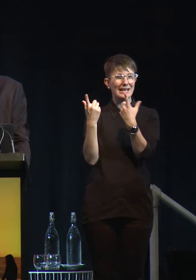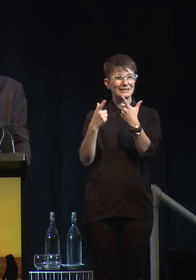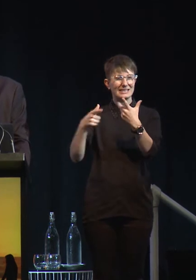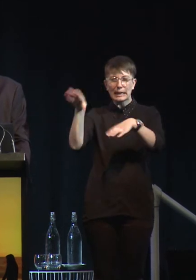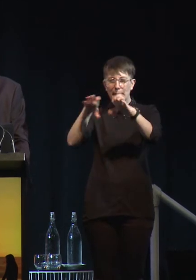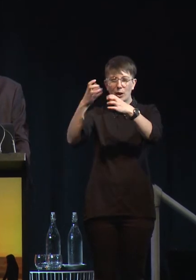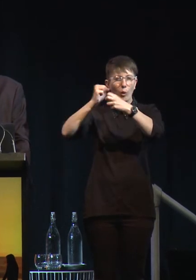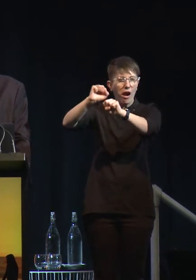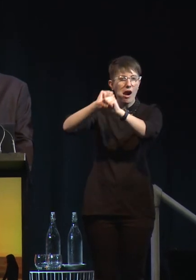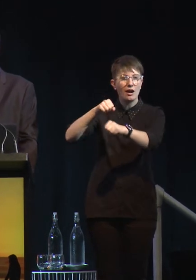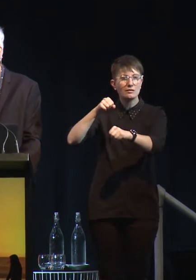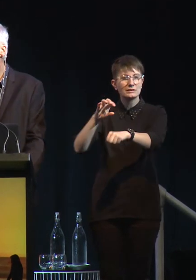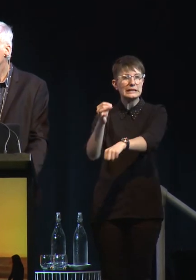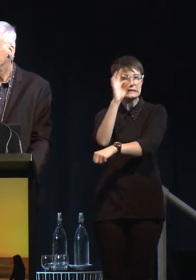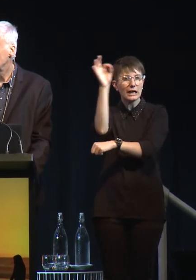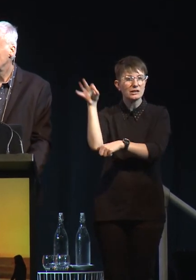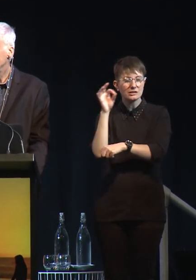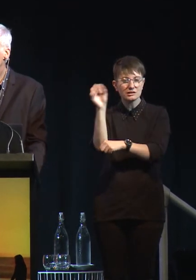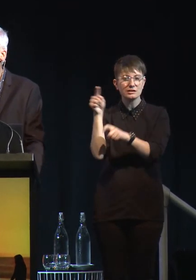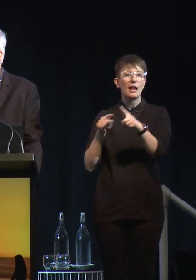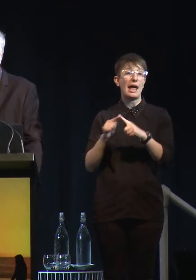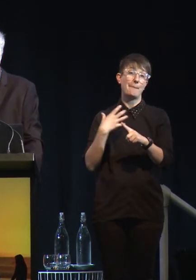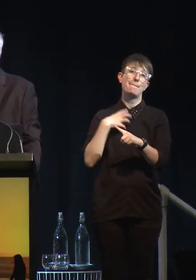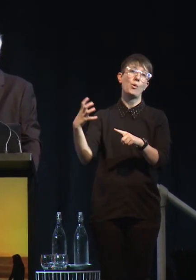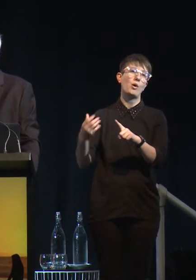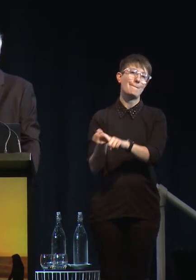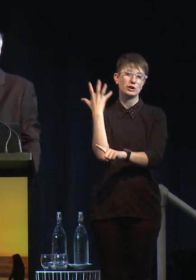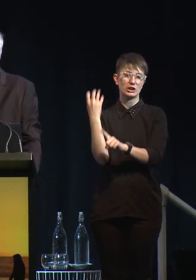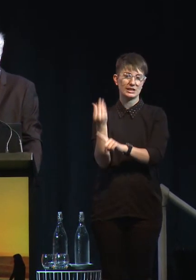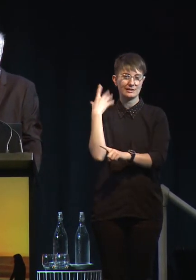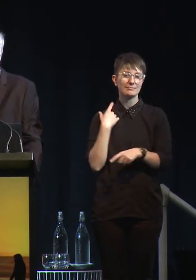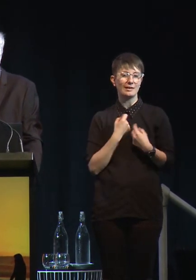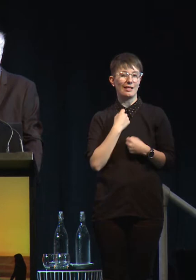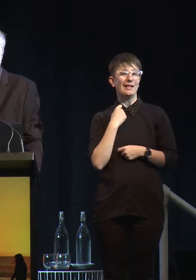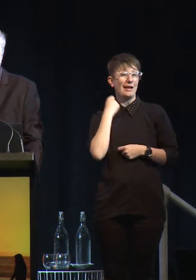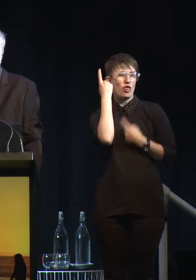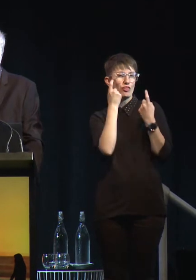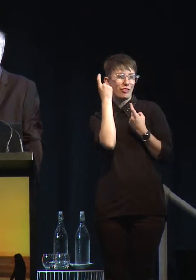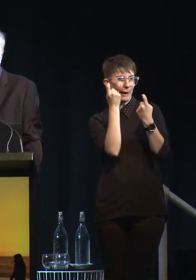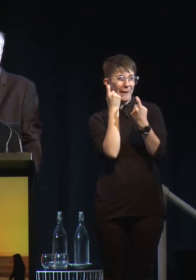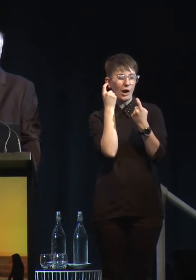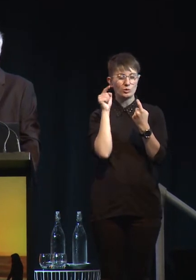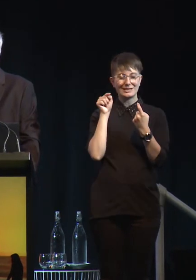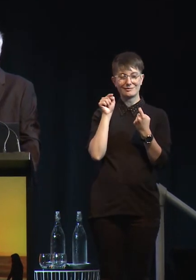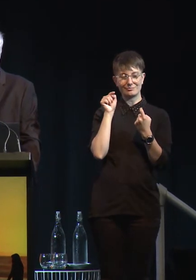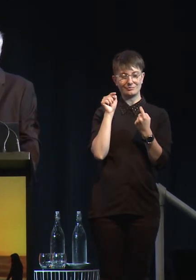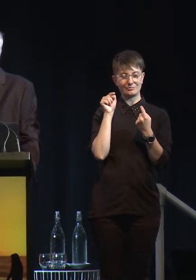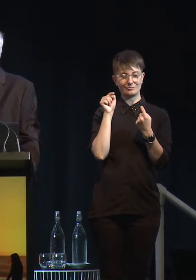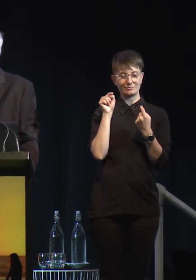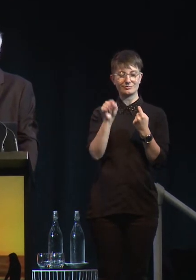the same area of land, call it a hectare, you can look at getting about